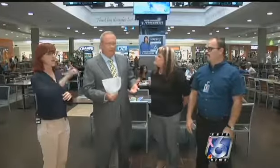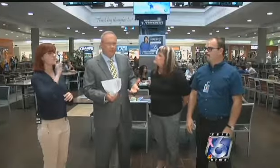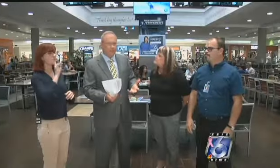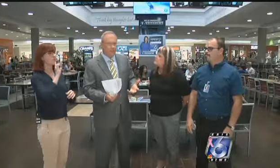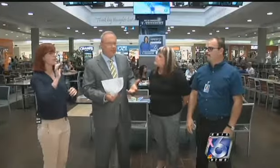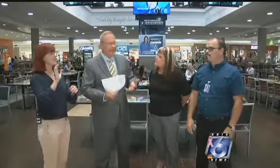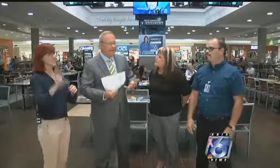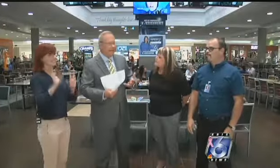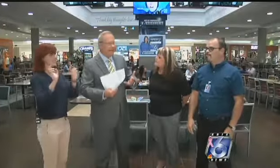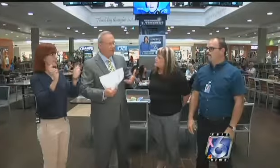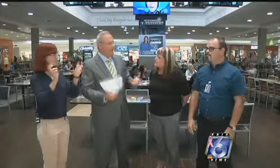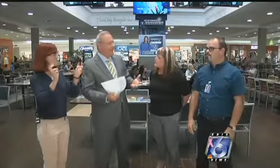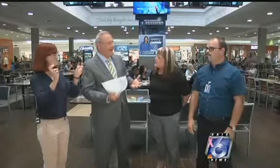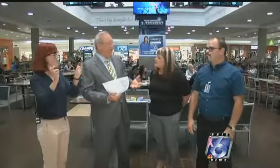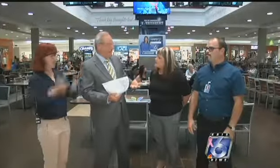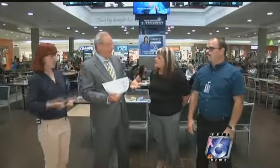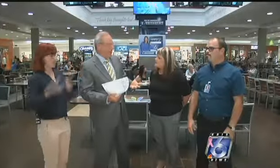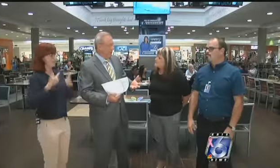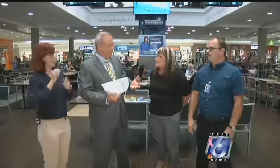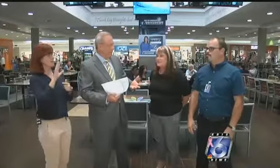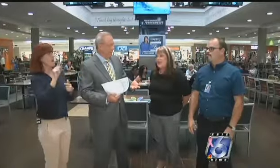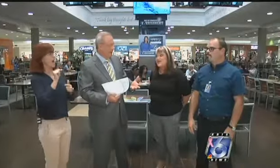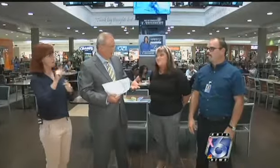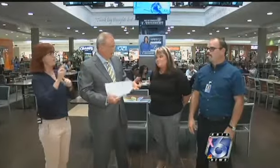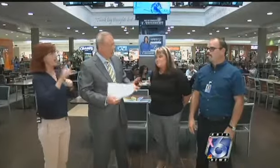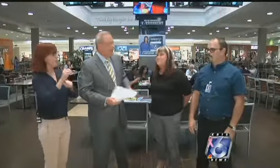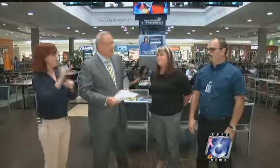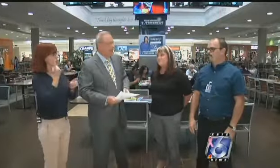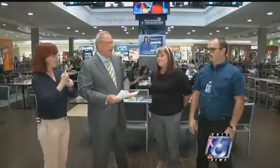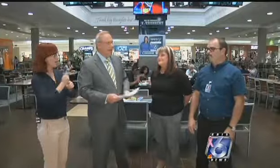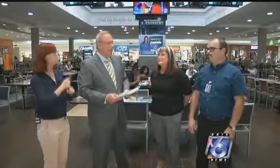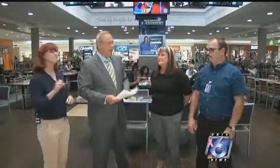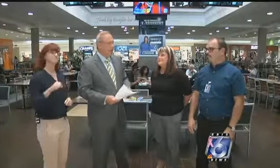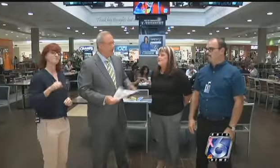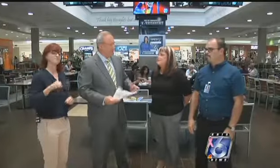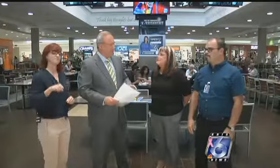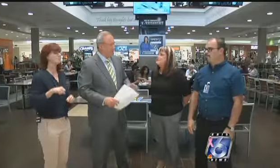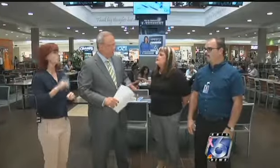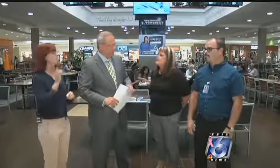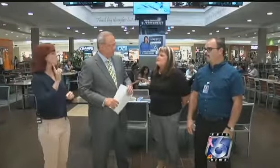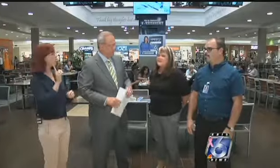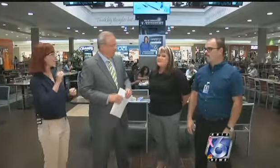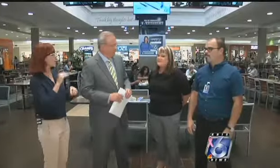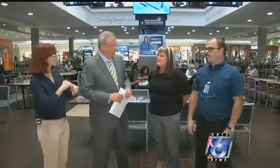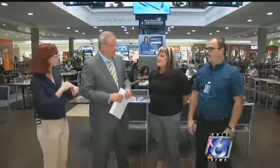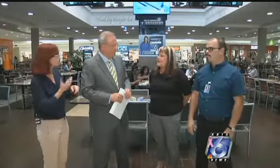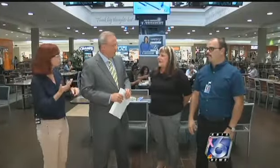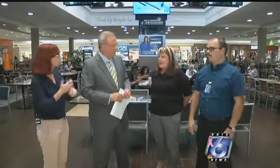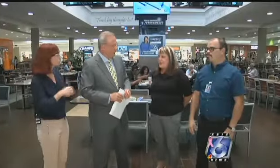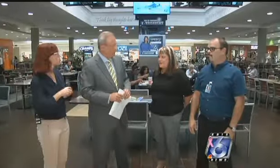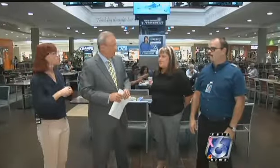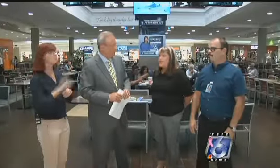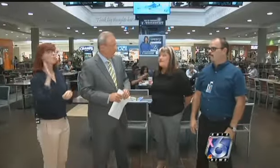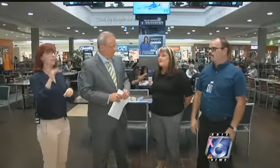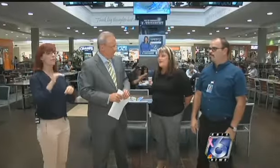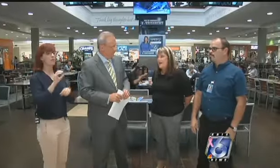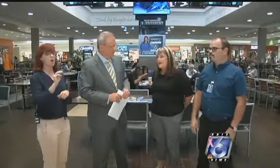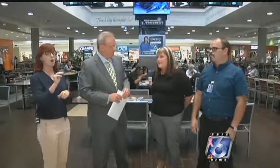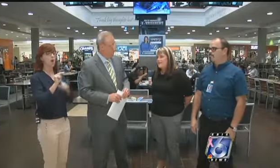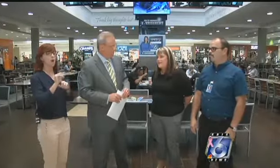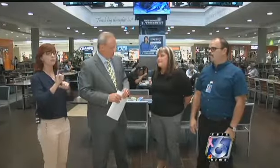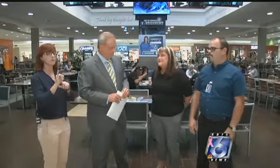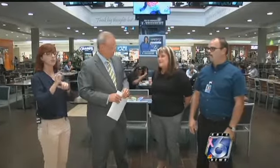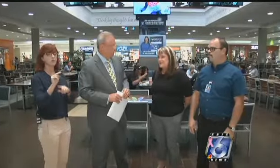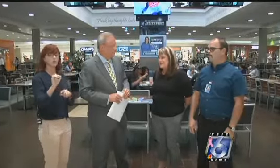theme of his speech that night is living out loud. Is that right? Okay. Now, where is this happening? So this is going to be at the Omni, November